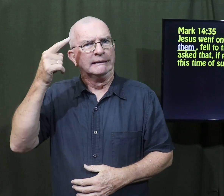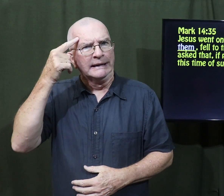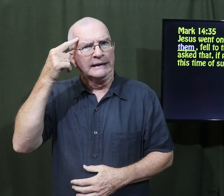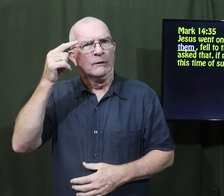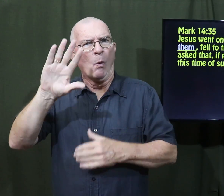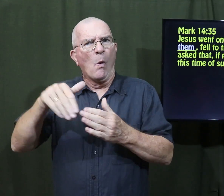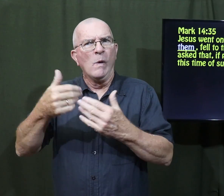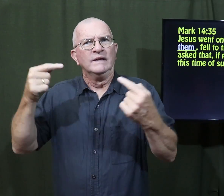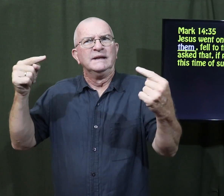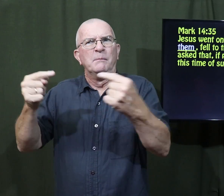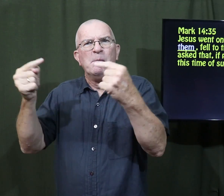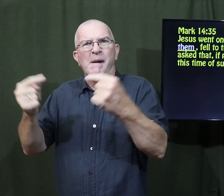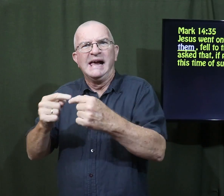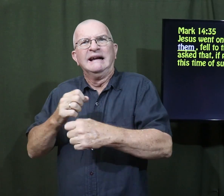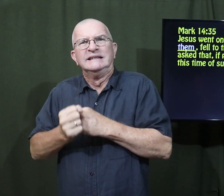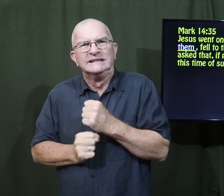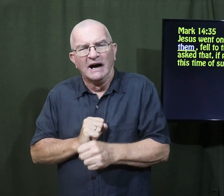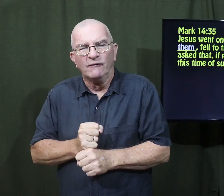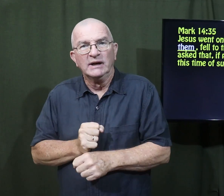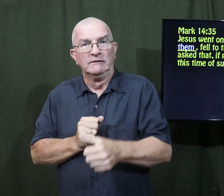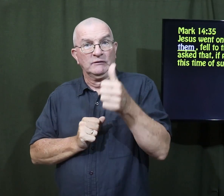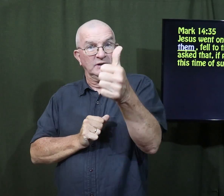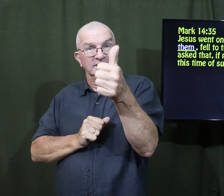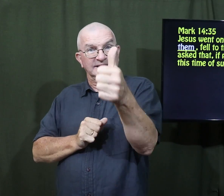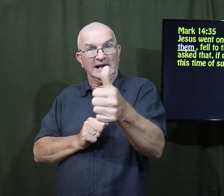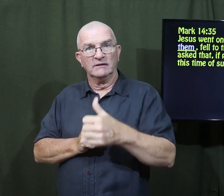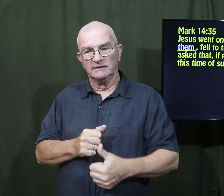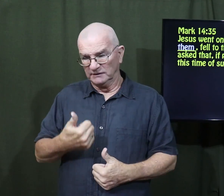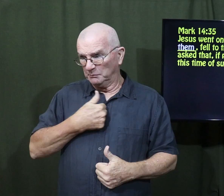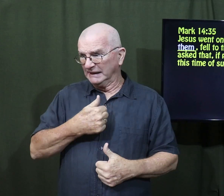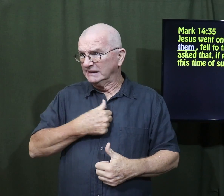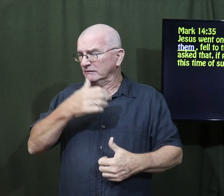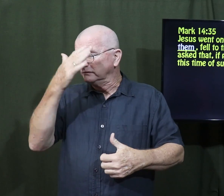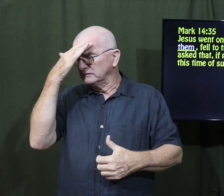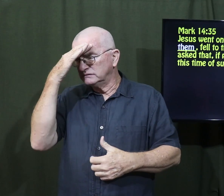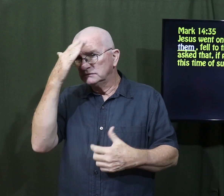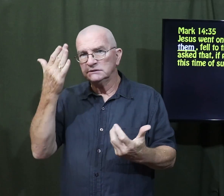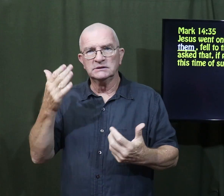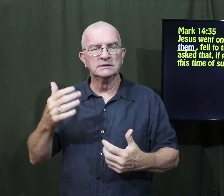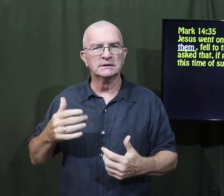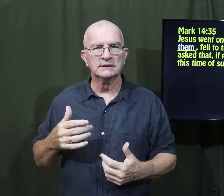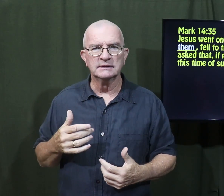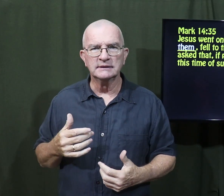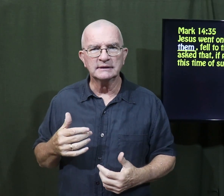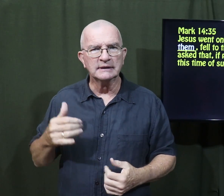So imagine he had to think of all this pain and suffering for you and for me.